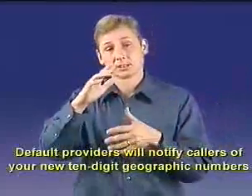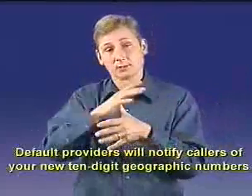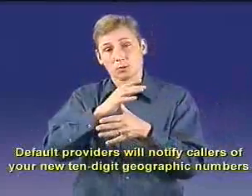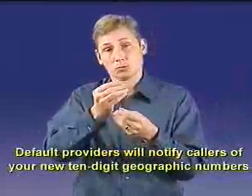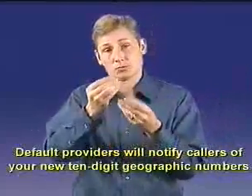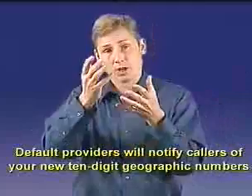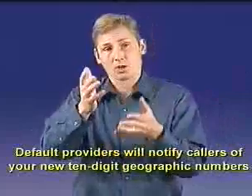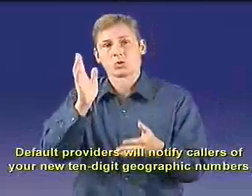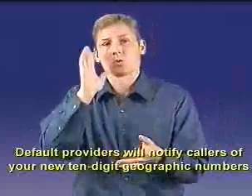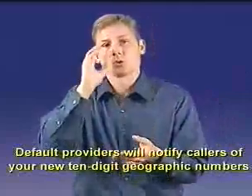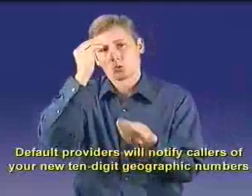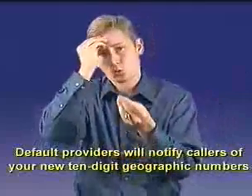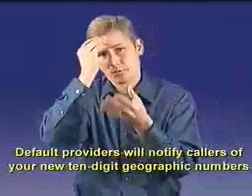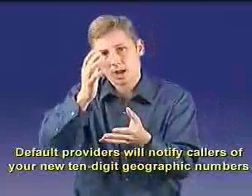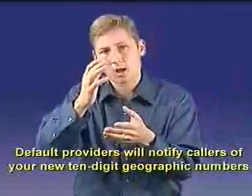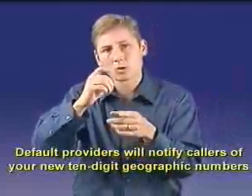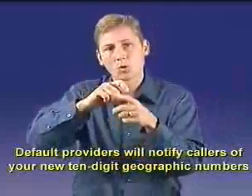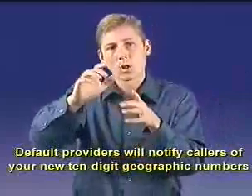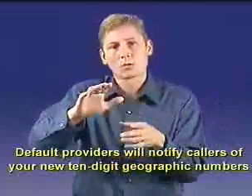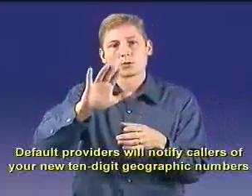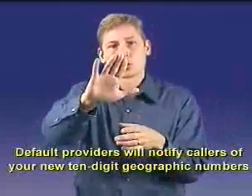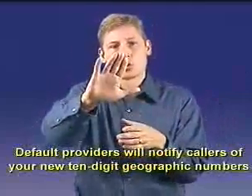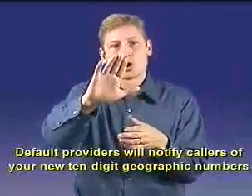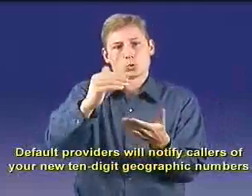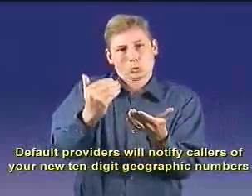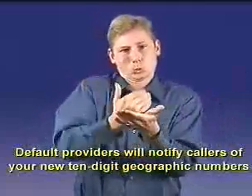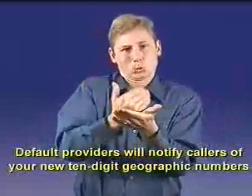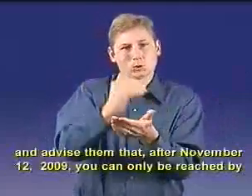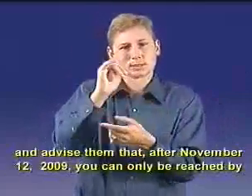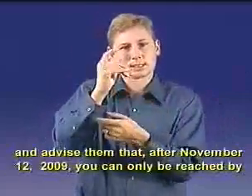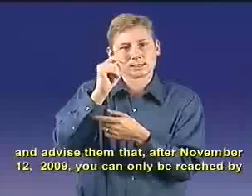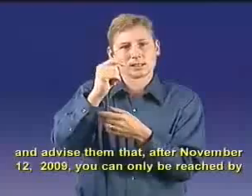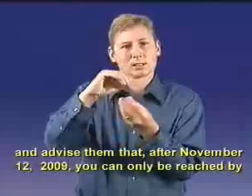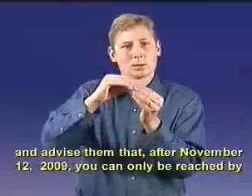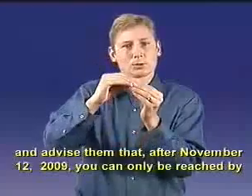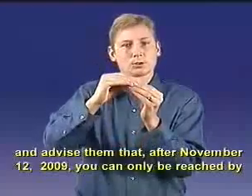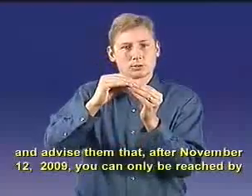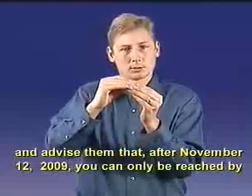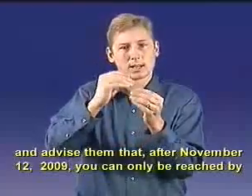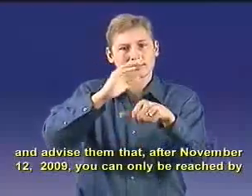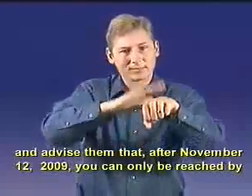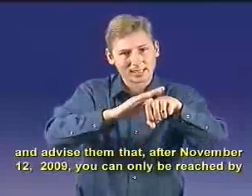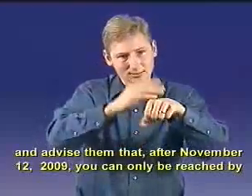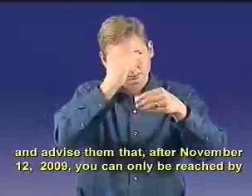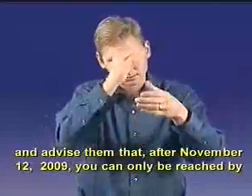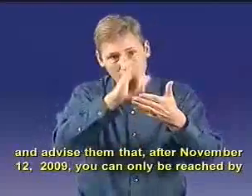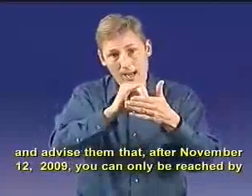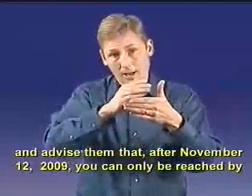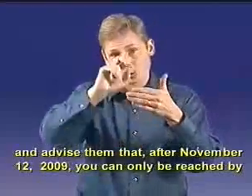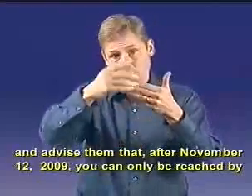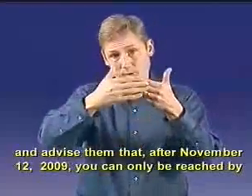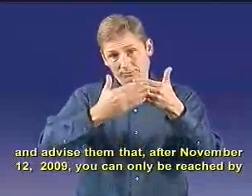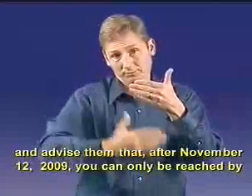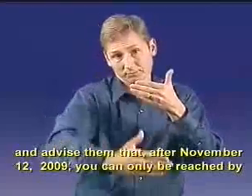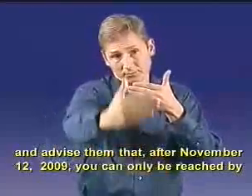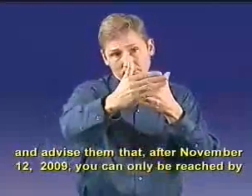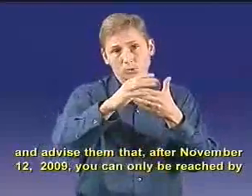provider. Default providers will notify callers of your new 10-digit geographic number and advise them that,